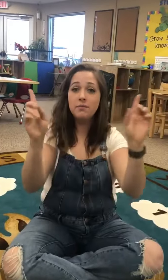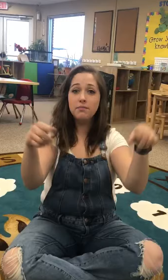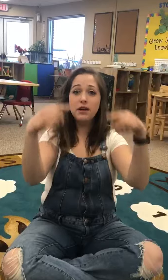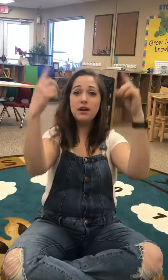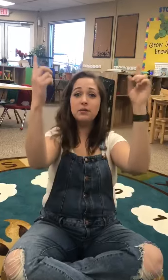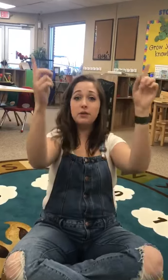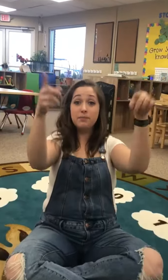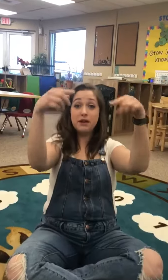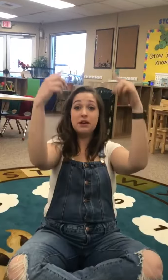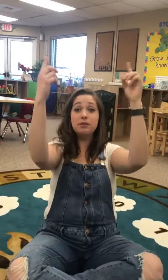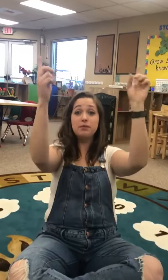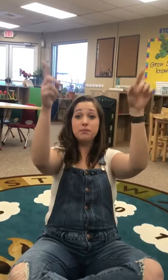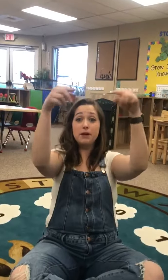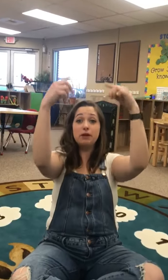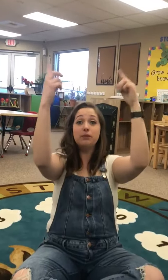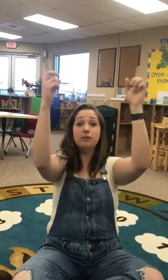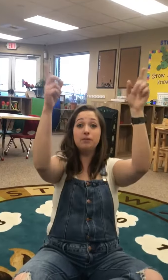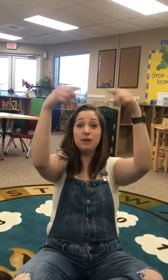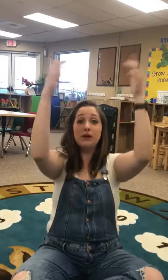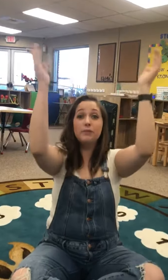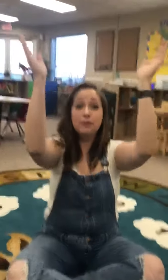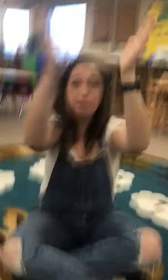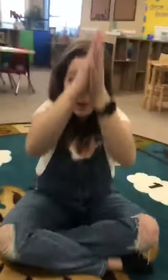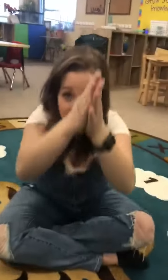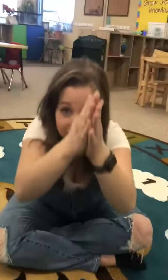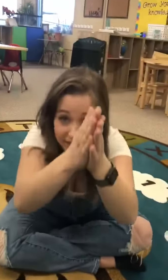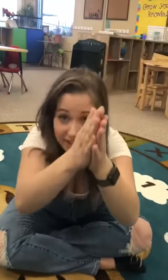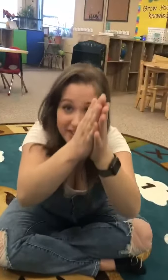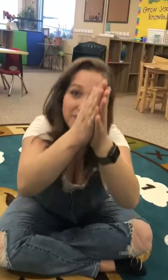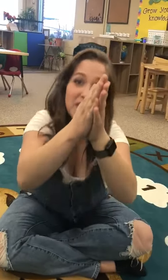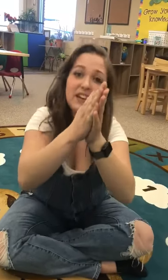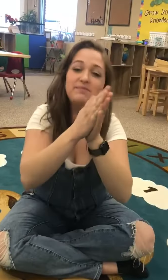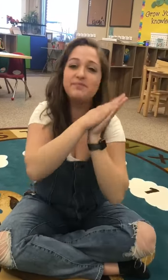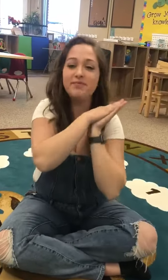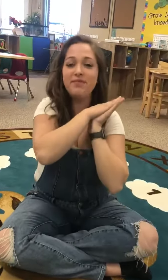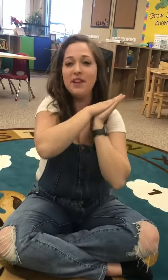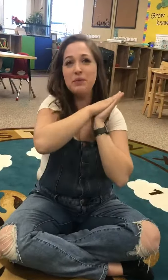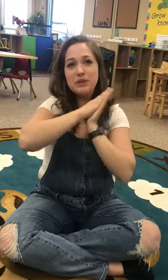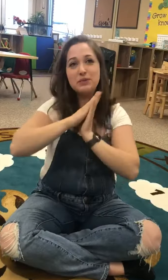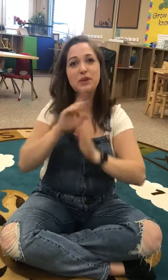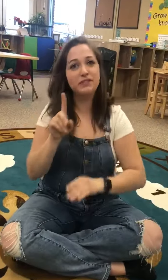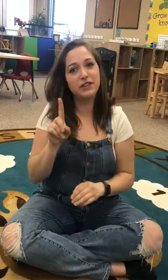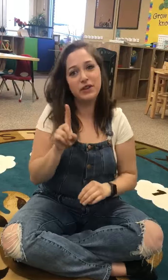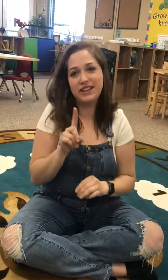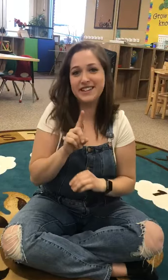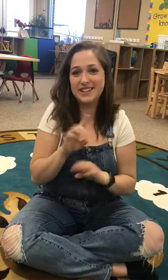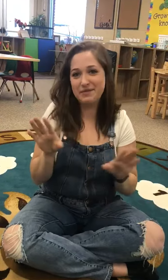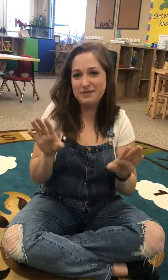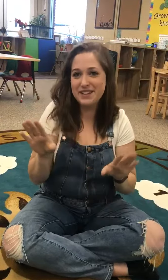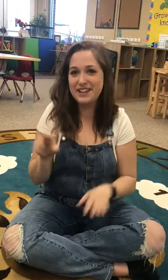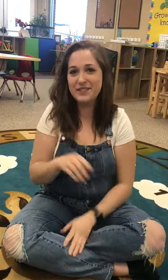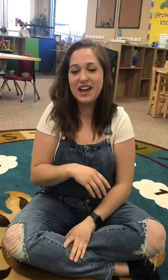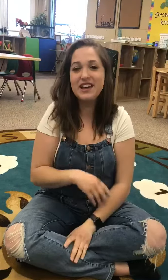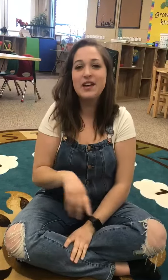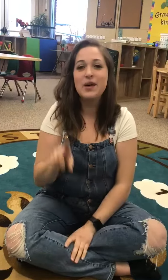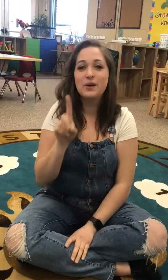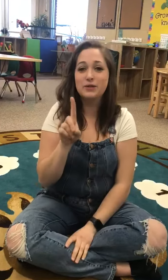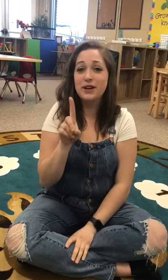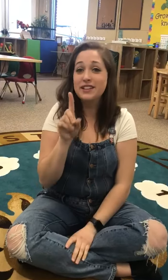Bubble, bubble, bubble, bubble. Okay, and we'll do one for the graylings and then we'll be done, okay? One